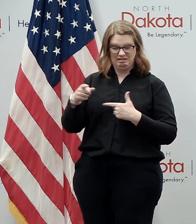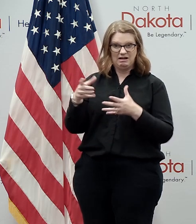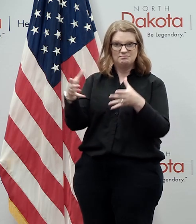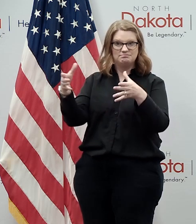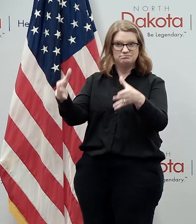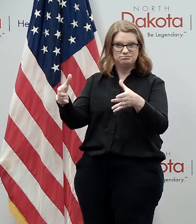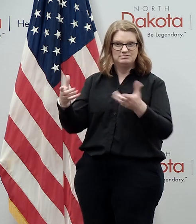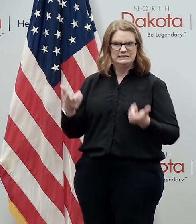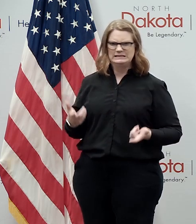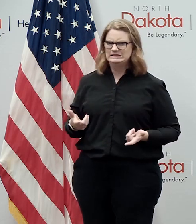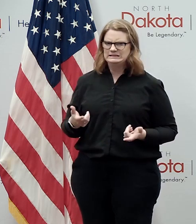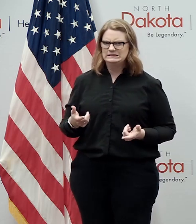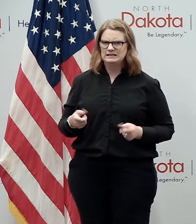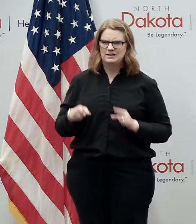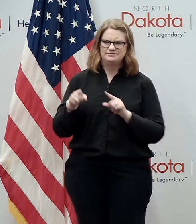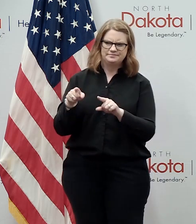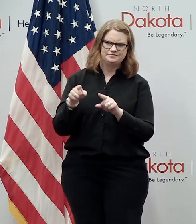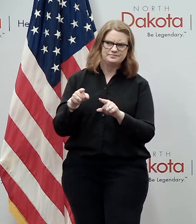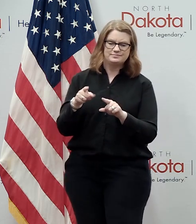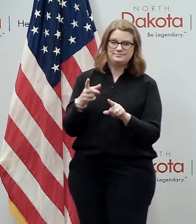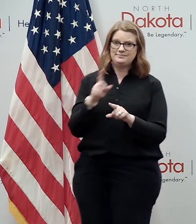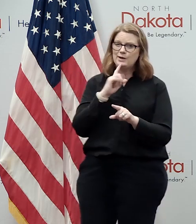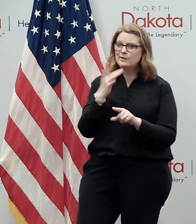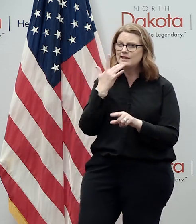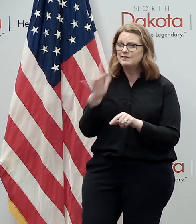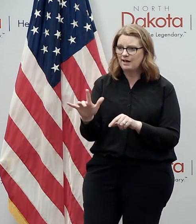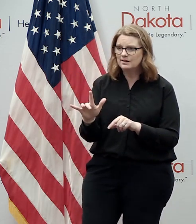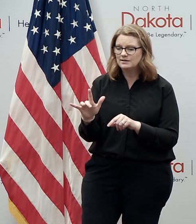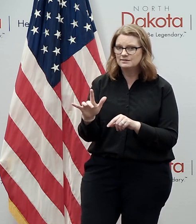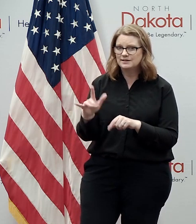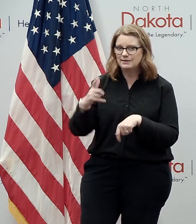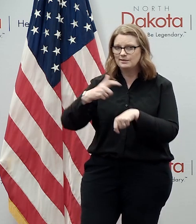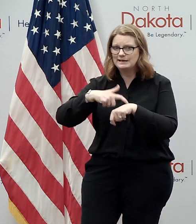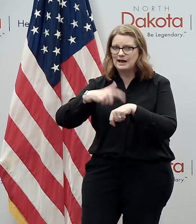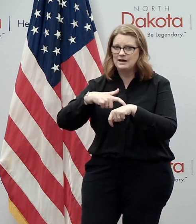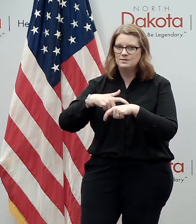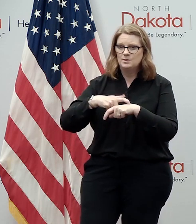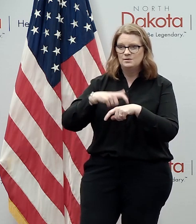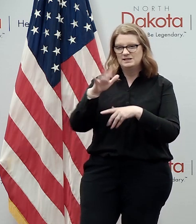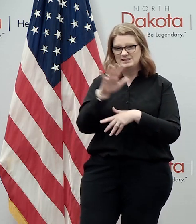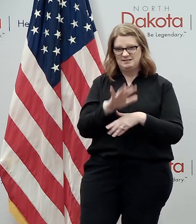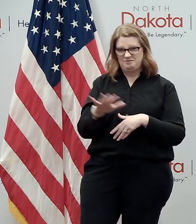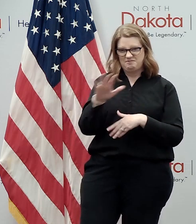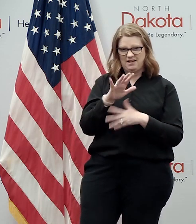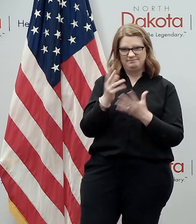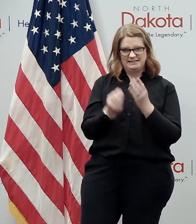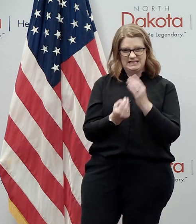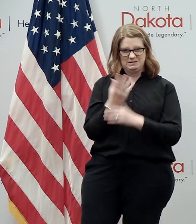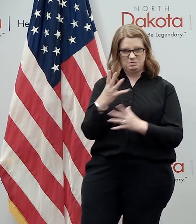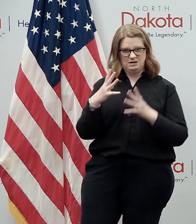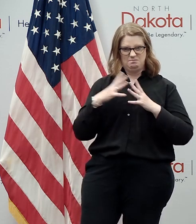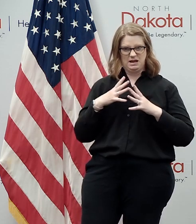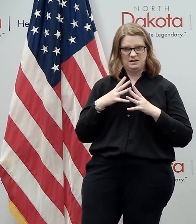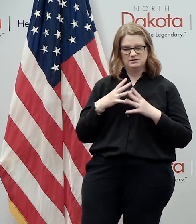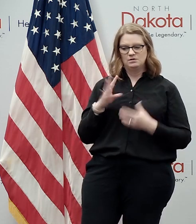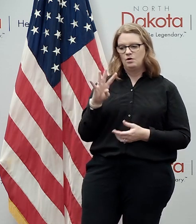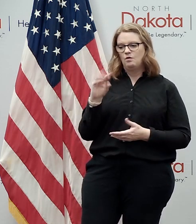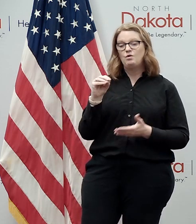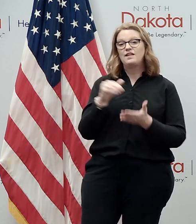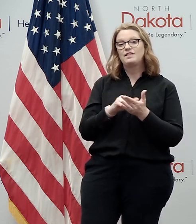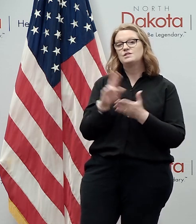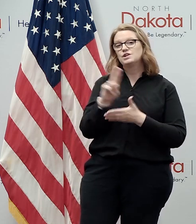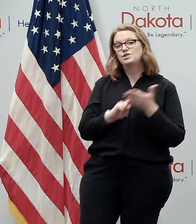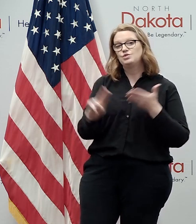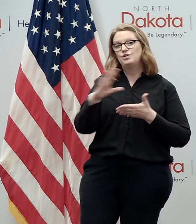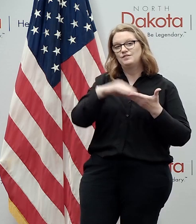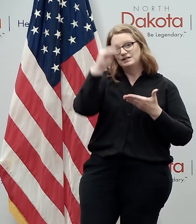we probably got a little bit you know it's always lucky the way the timing of this thing happened was right around spring break and we had over 40 000 university students